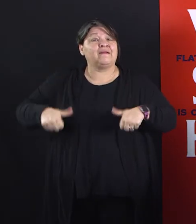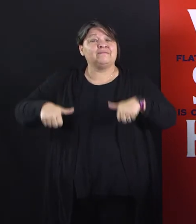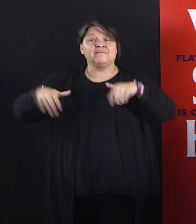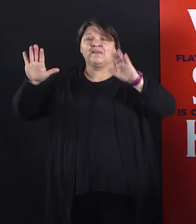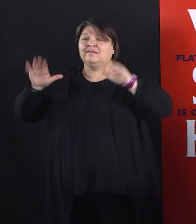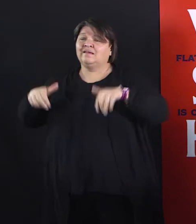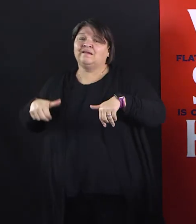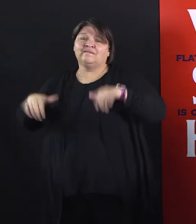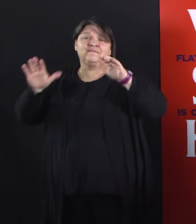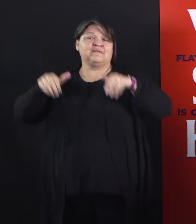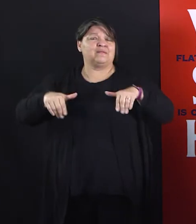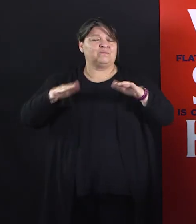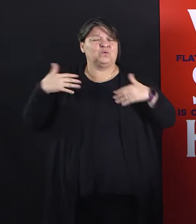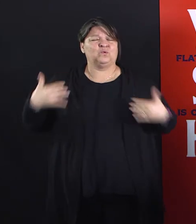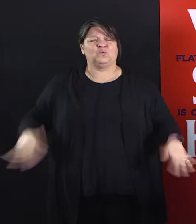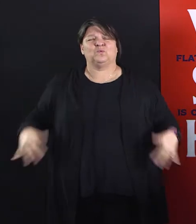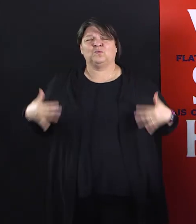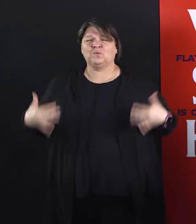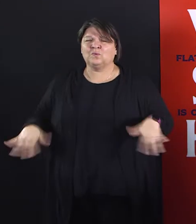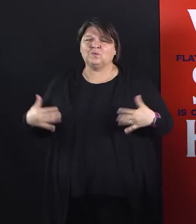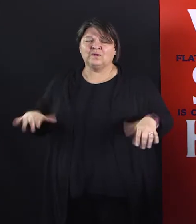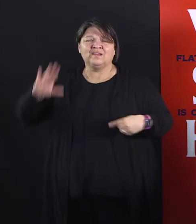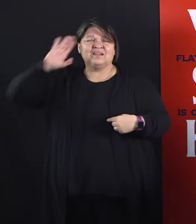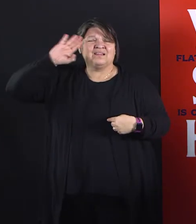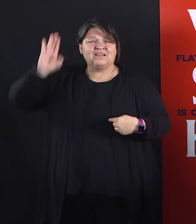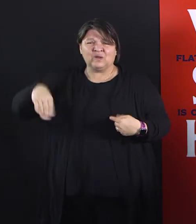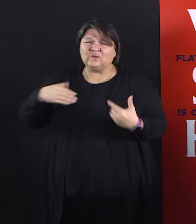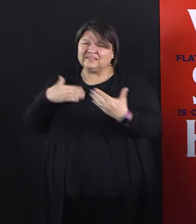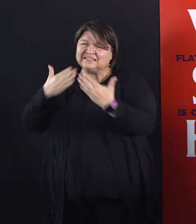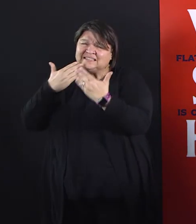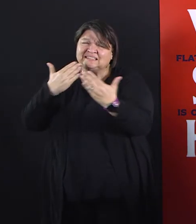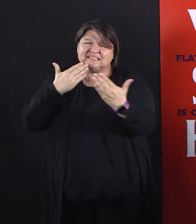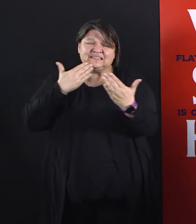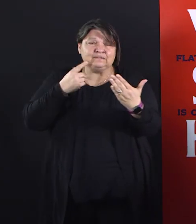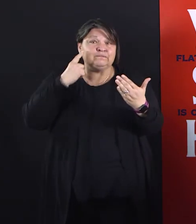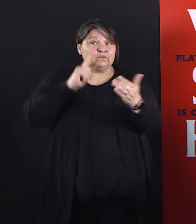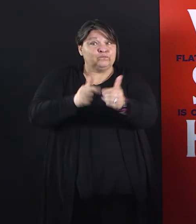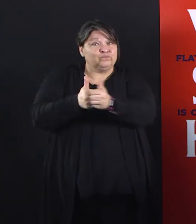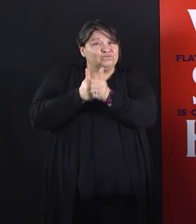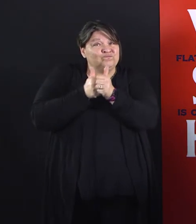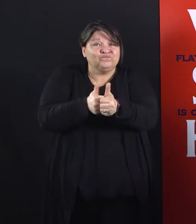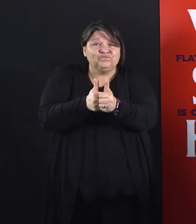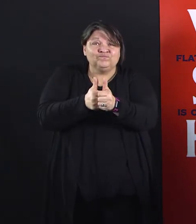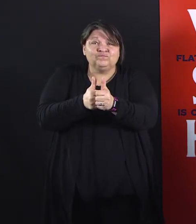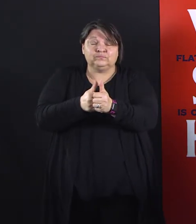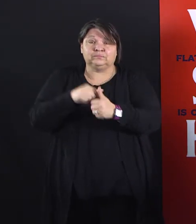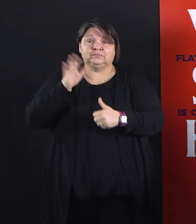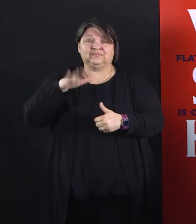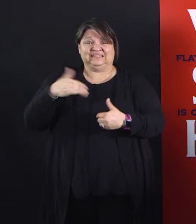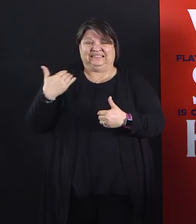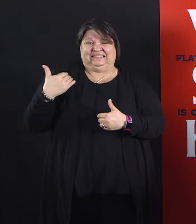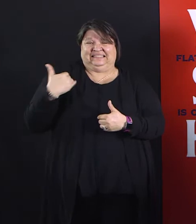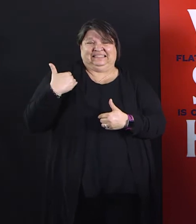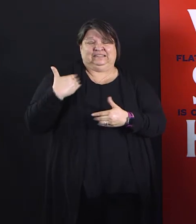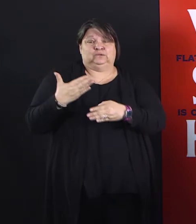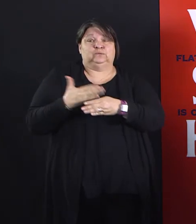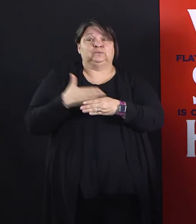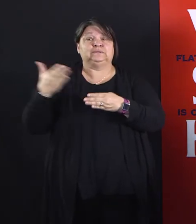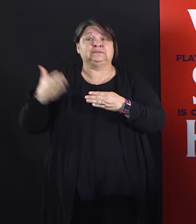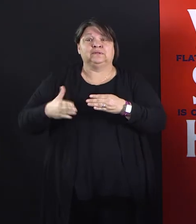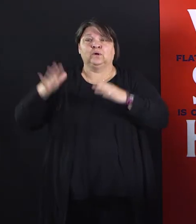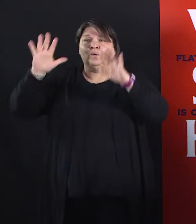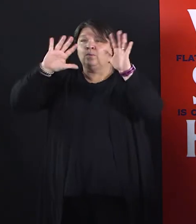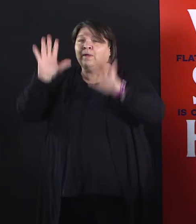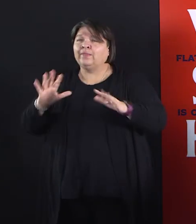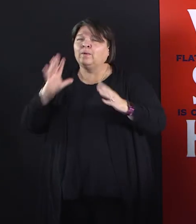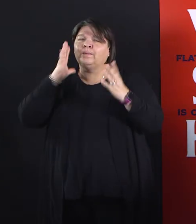recommendations that we have in place right now. I know the weather was beautiful this weekend. I had a chance to be out on my bicycle, my husband and